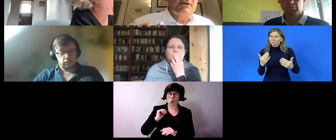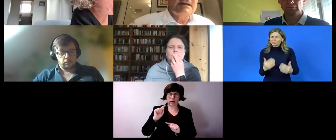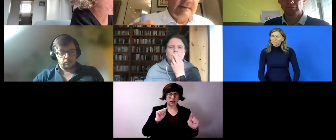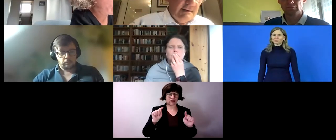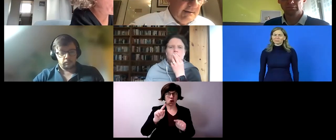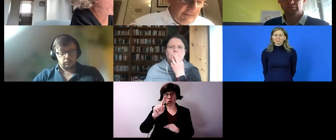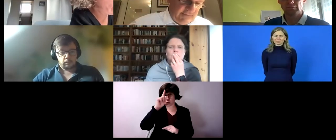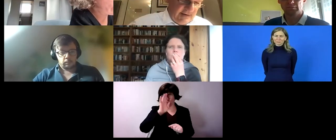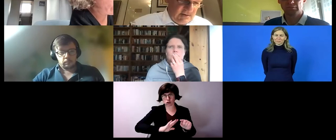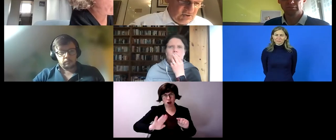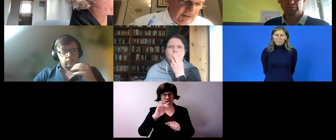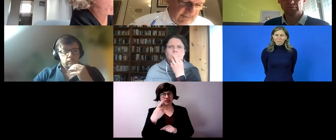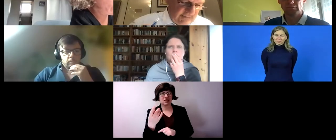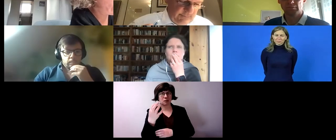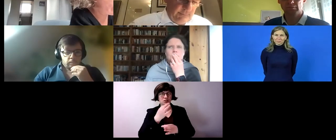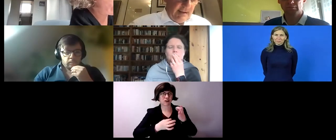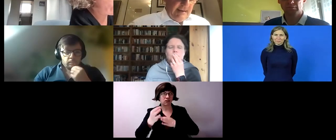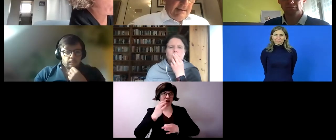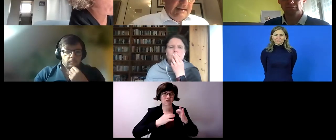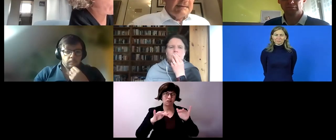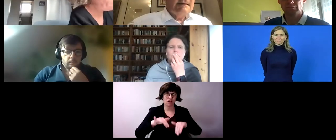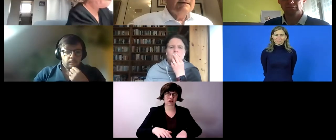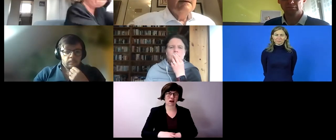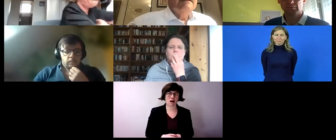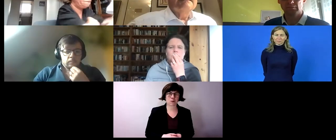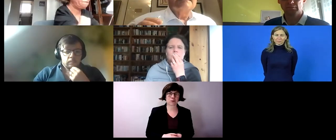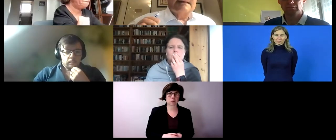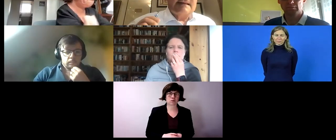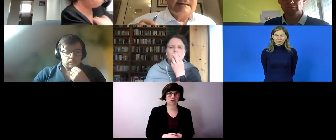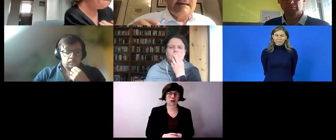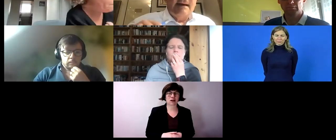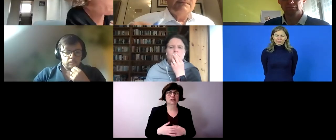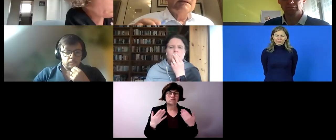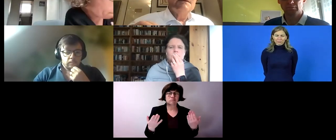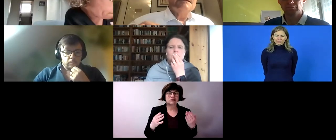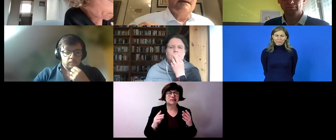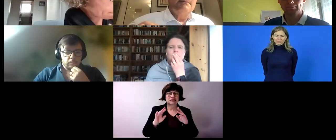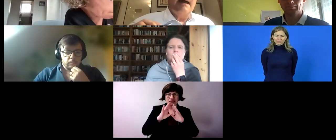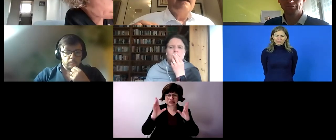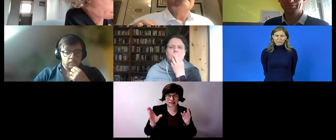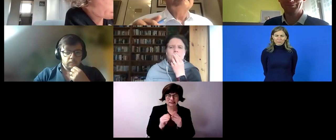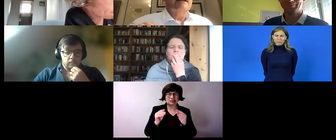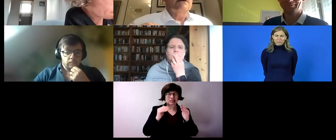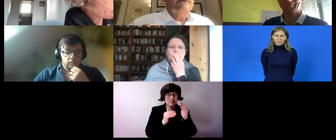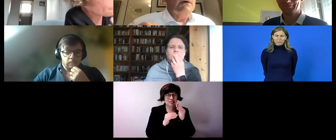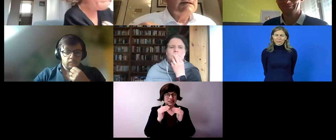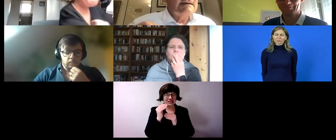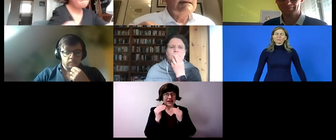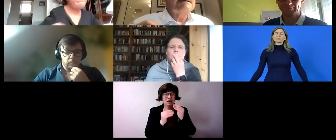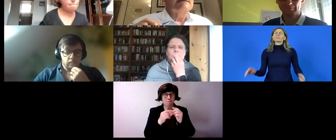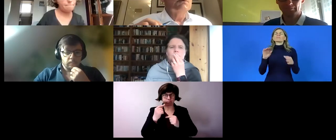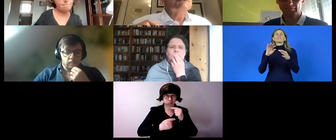i would like to perhaps turn to all those who raised questions from